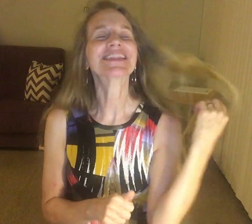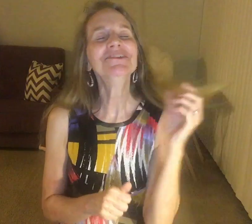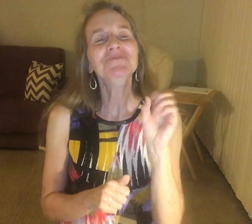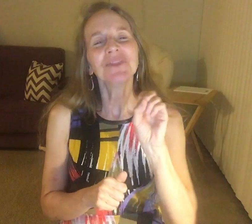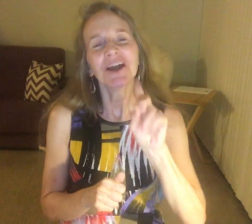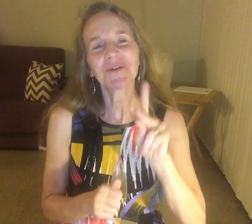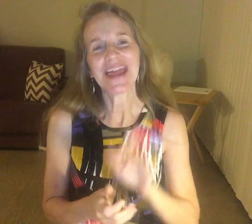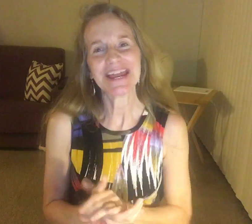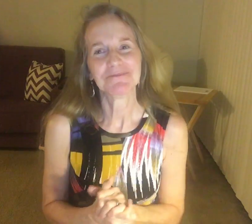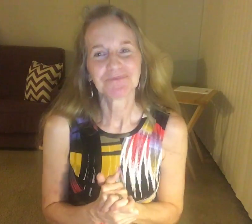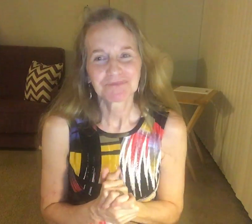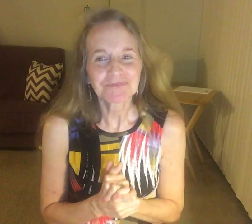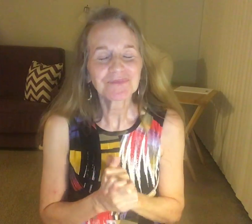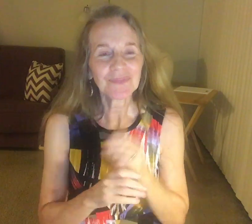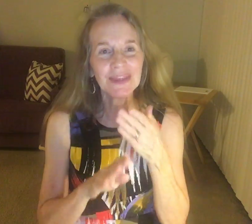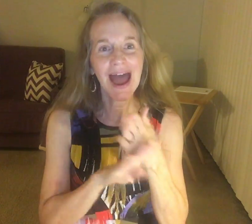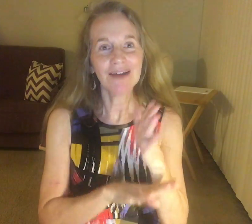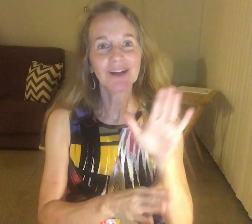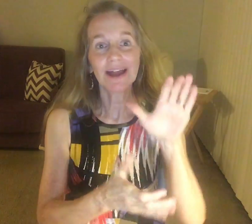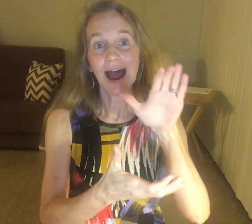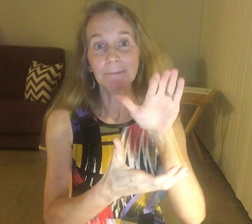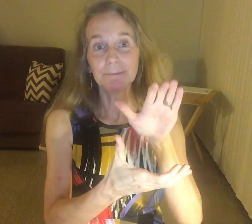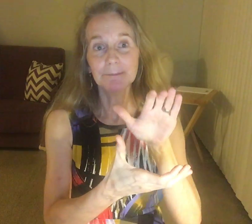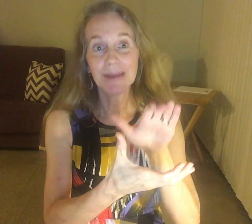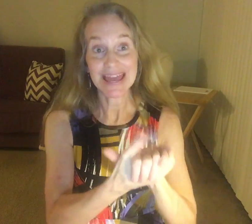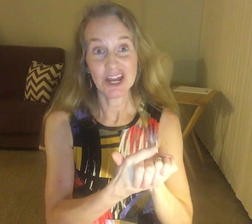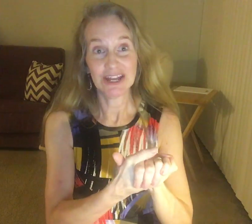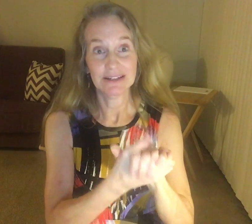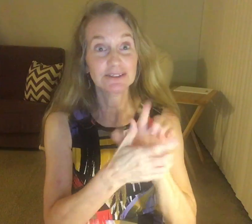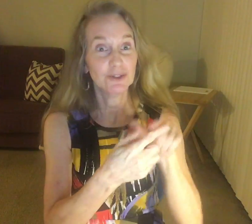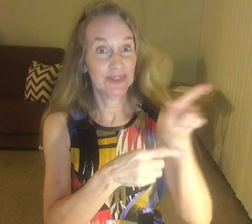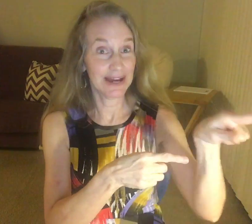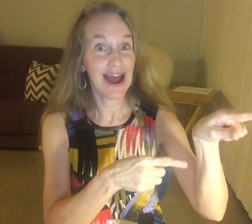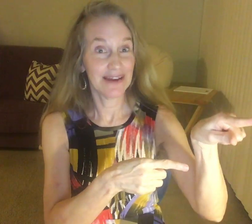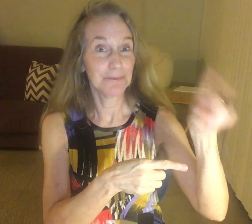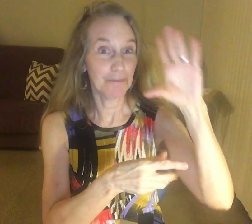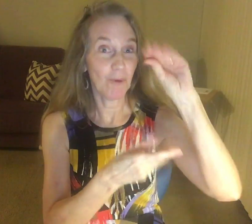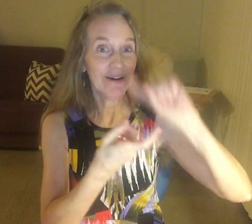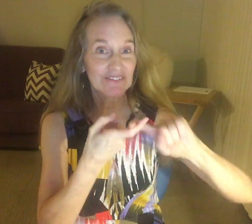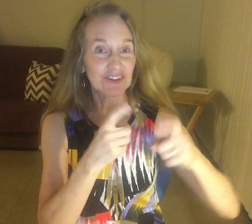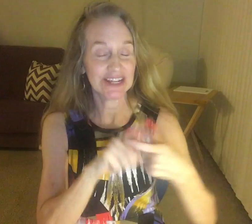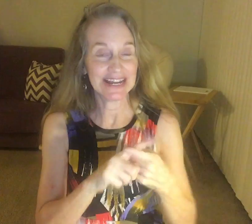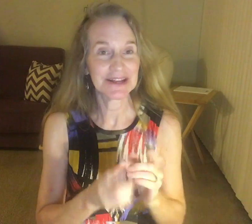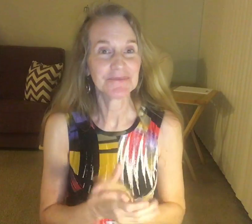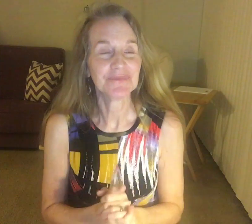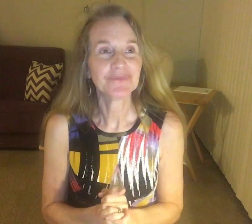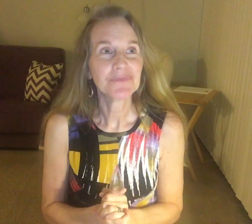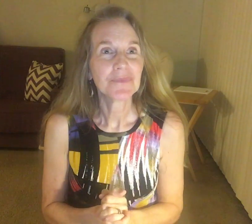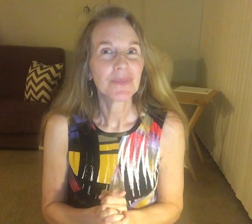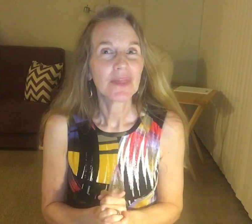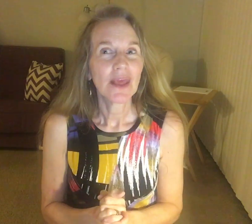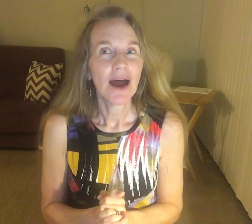So I just and you know, events. How